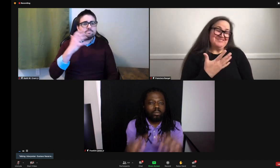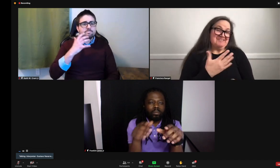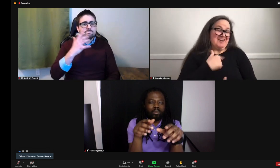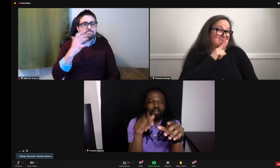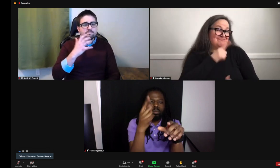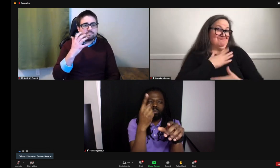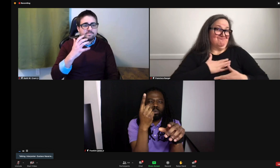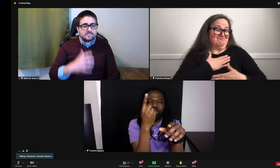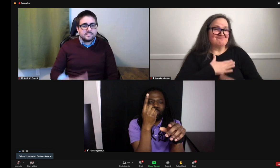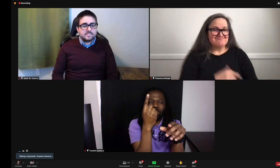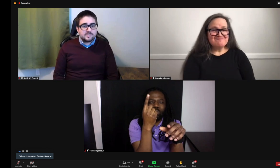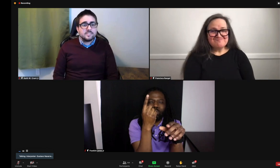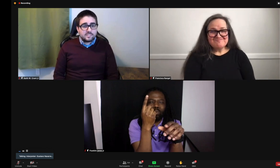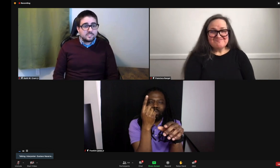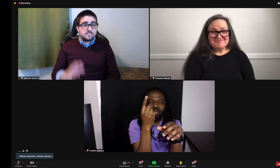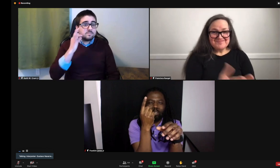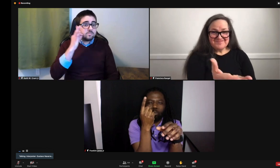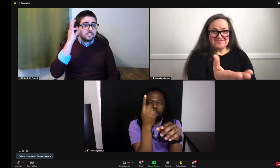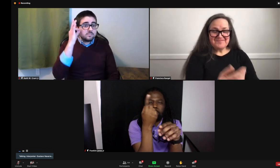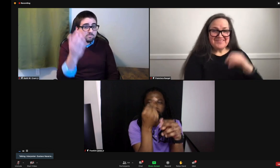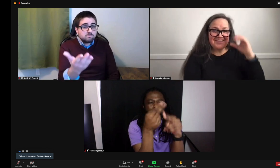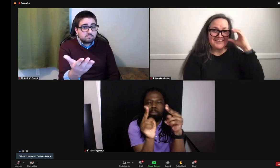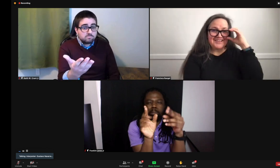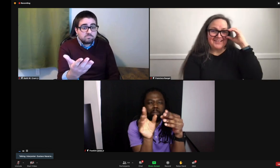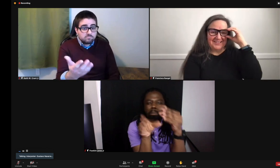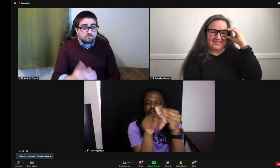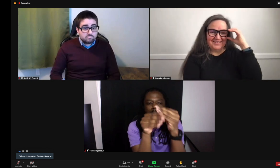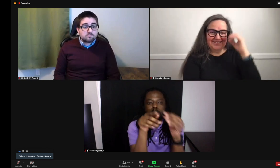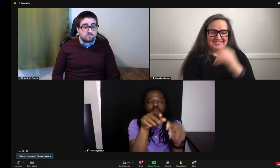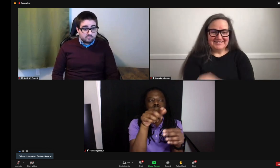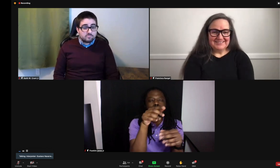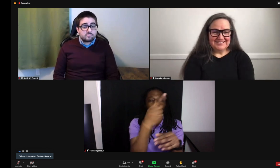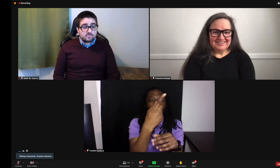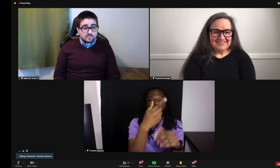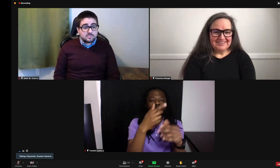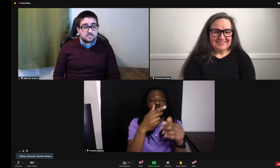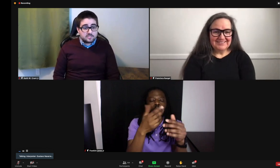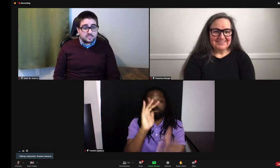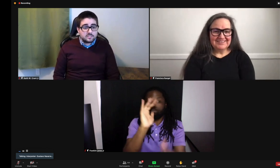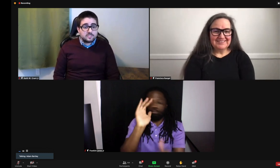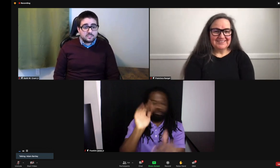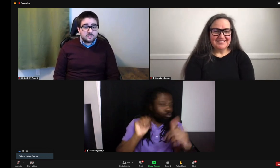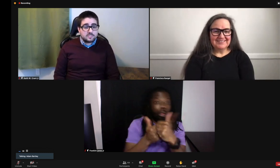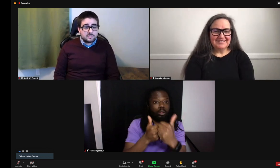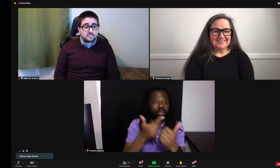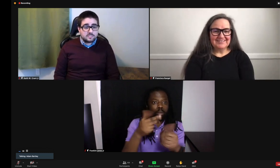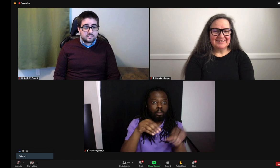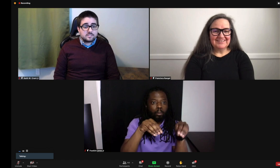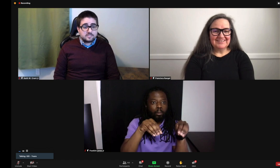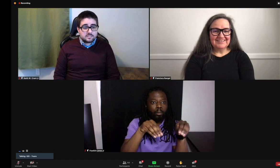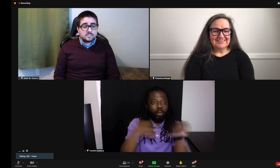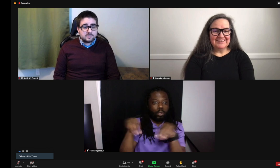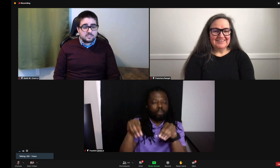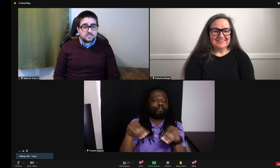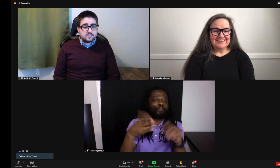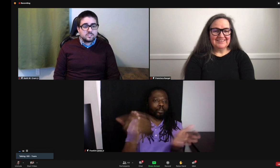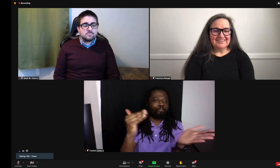I think it's great and we should continue it and it's great for children. Franklin. Yeah, one thing I wanted to add was the